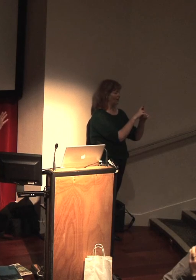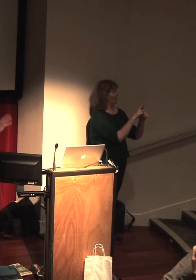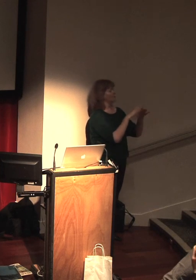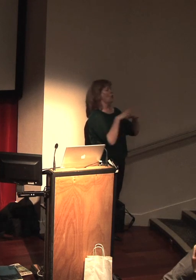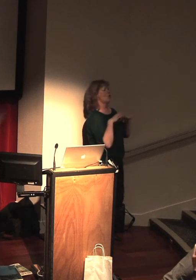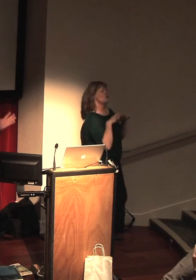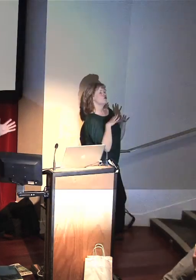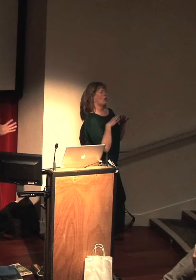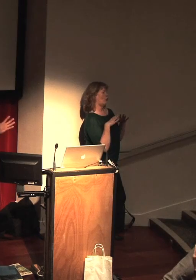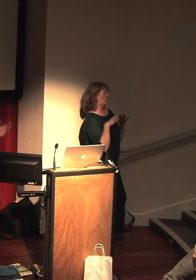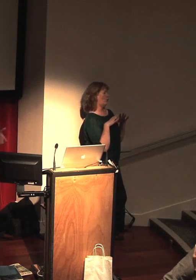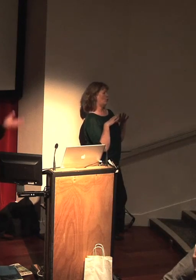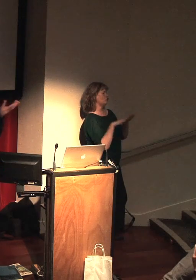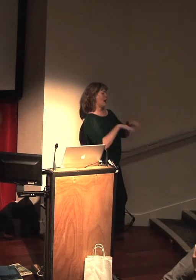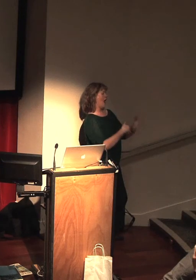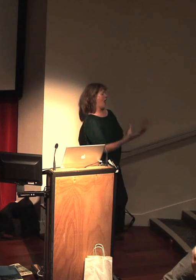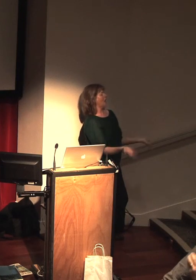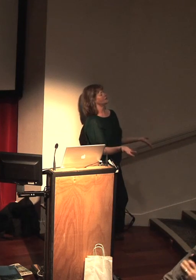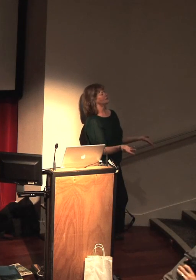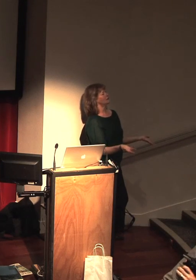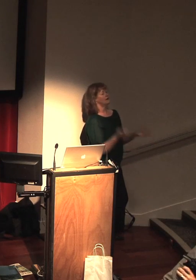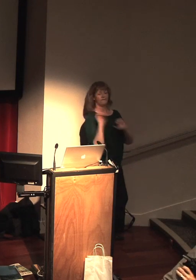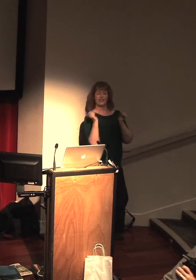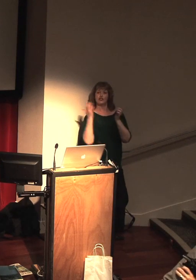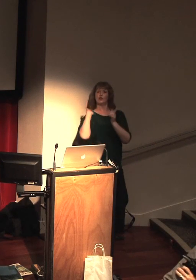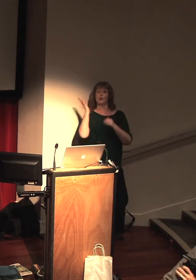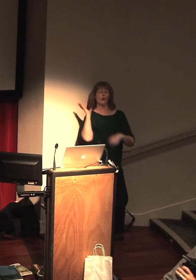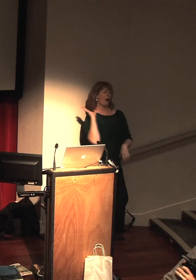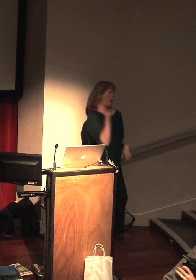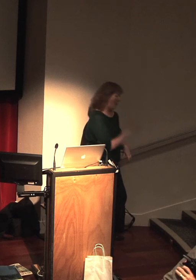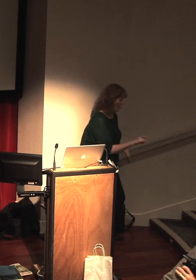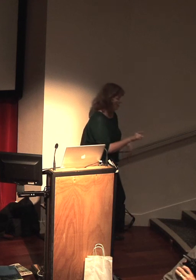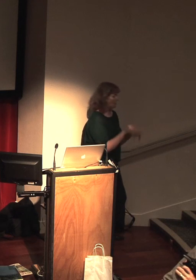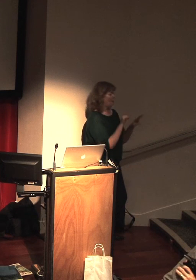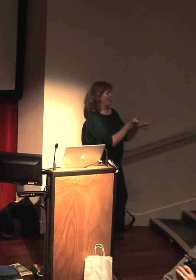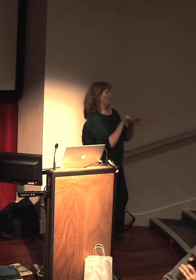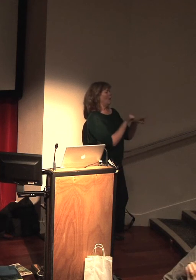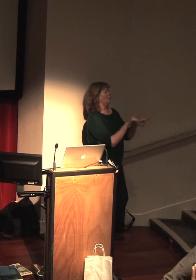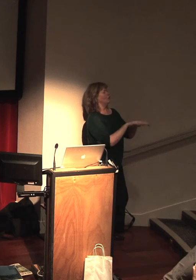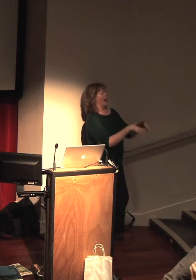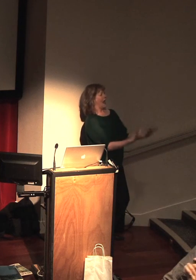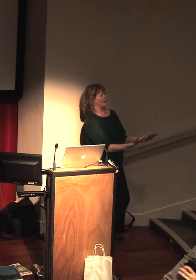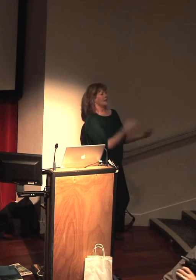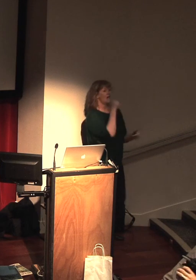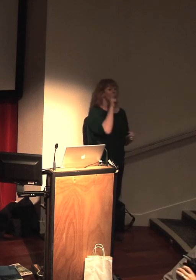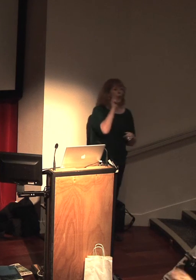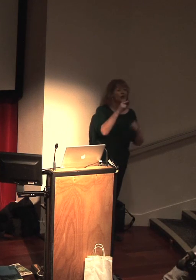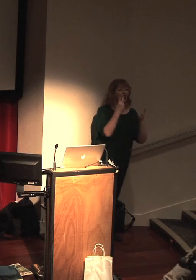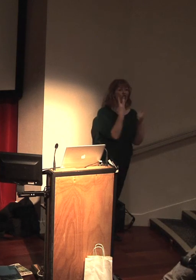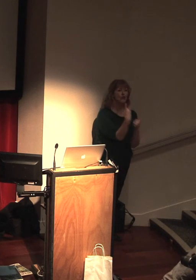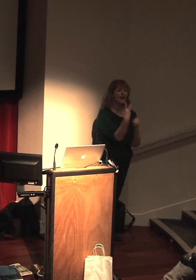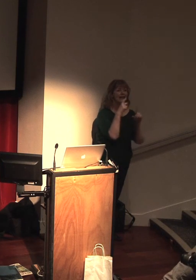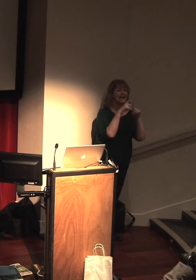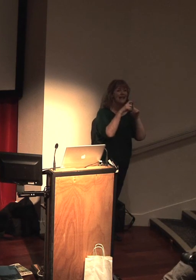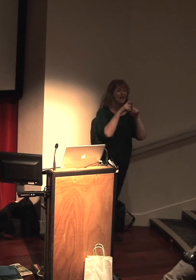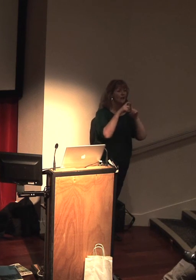end of the day. Get rid of your school or work and relax. If you watch 3D, you're not relaxing because it is a